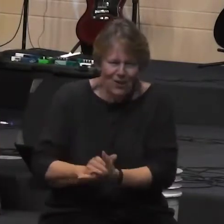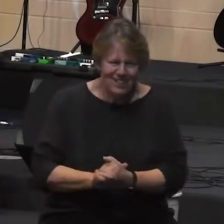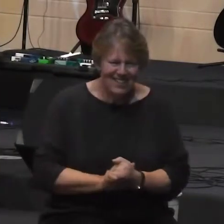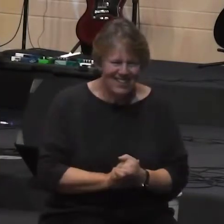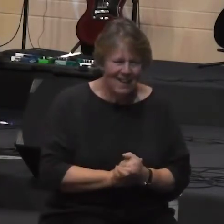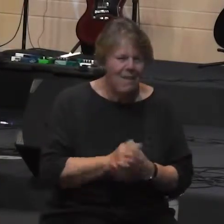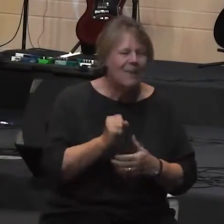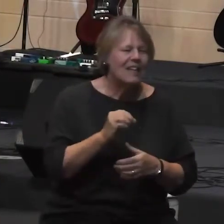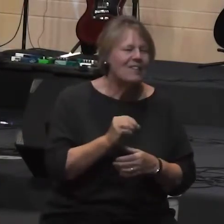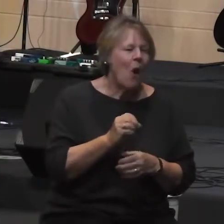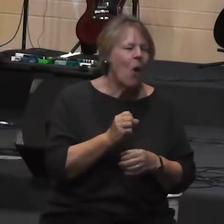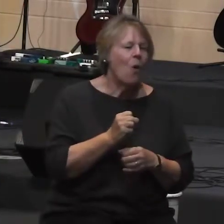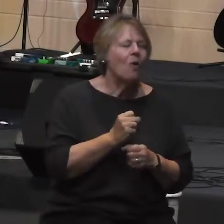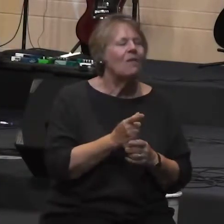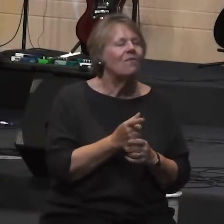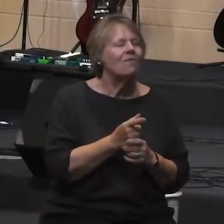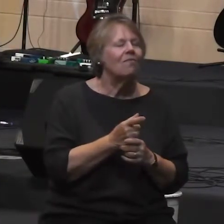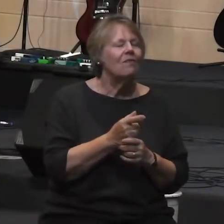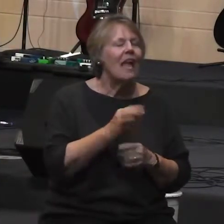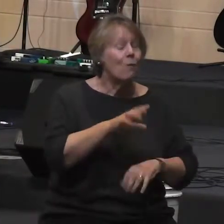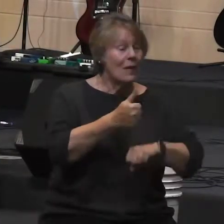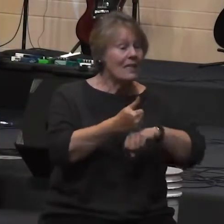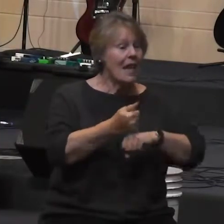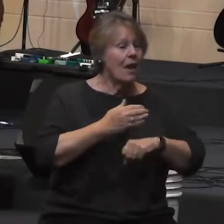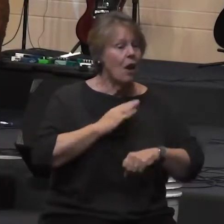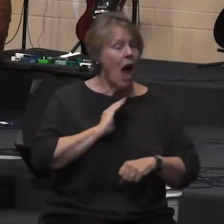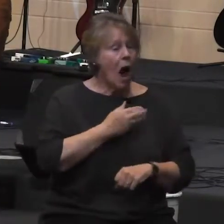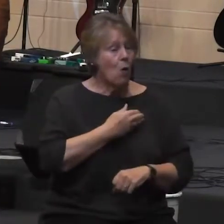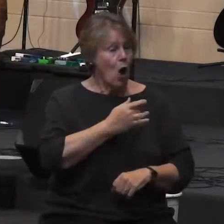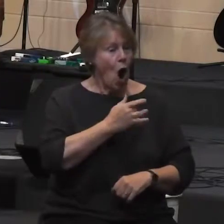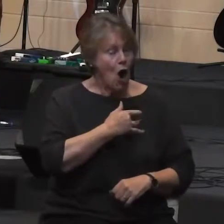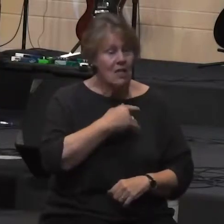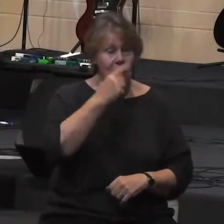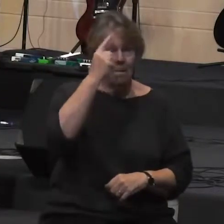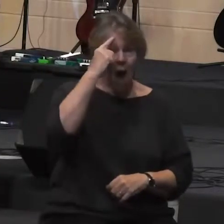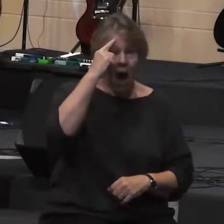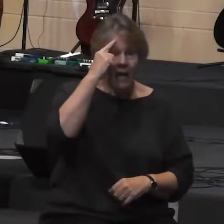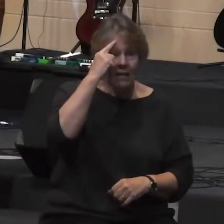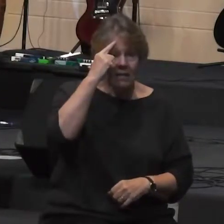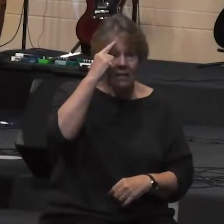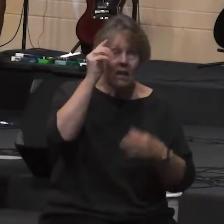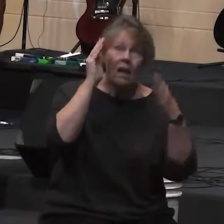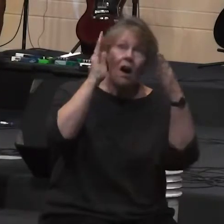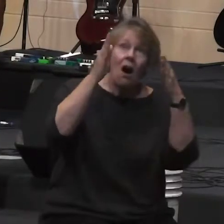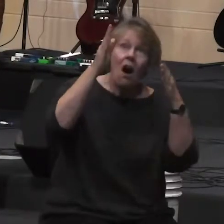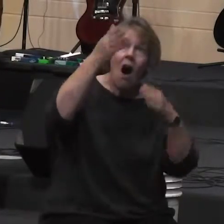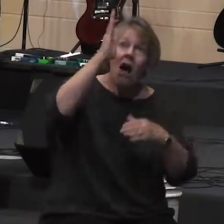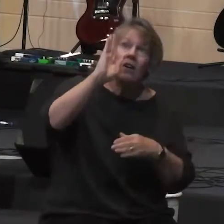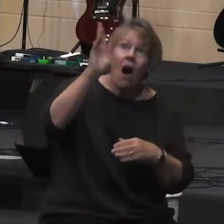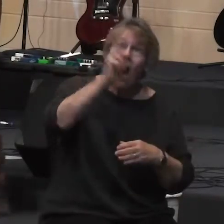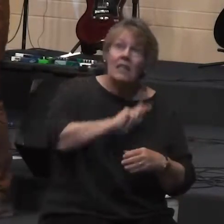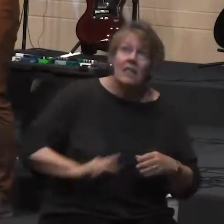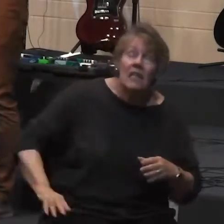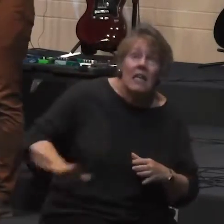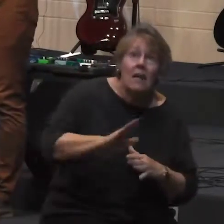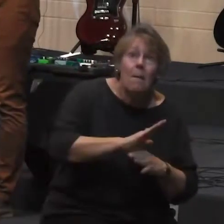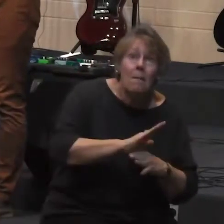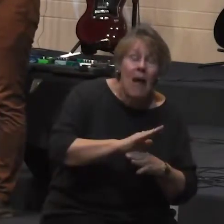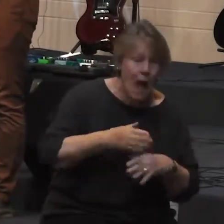when we center our hearts and minds on God's kingdom and we then receive the invitation from God to come to him